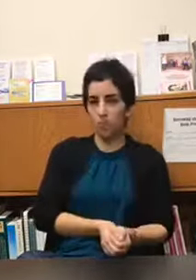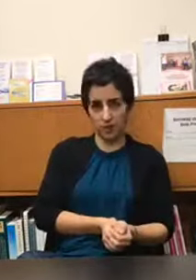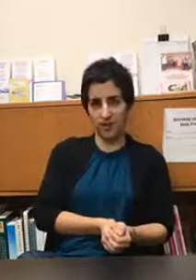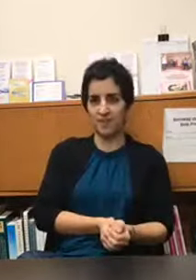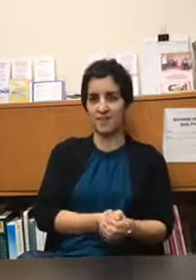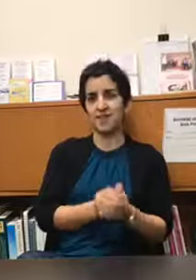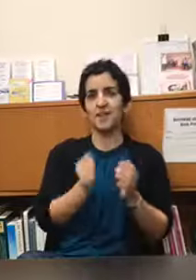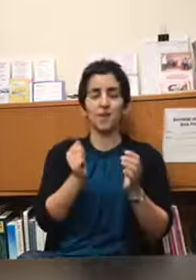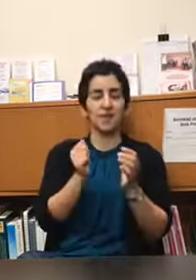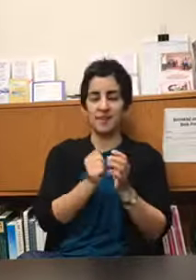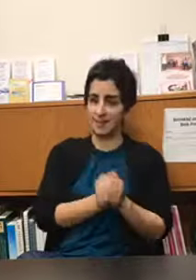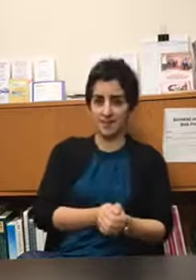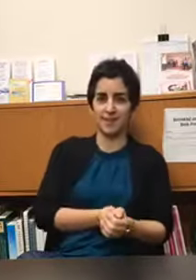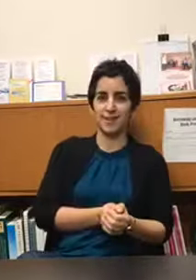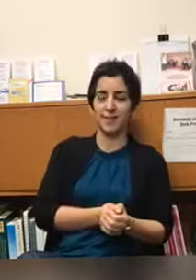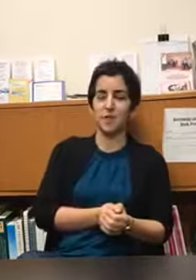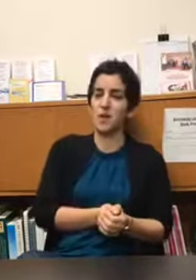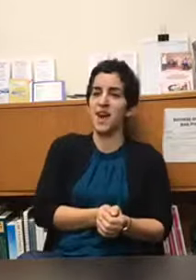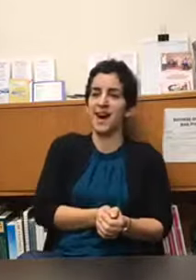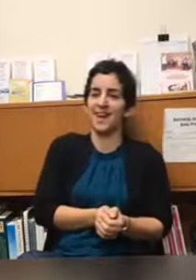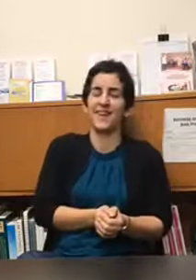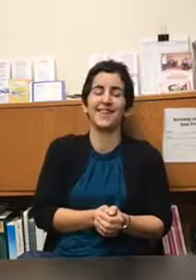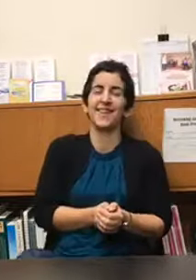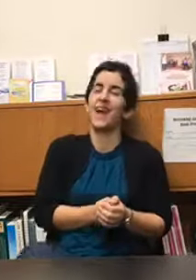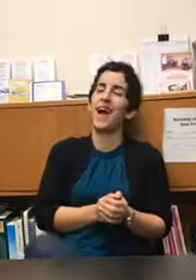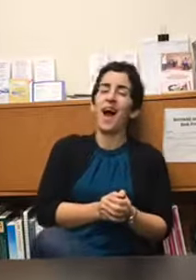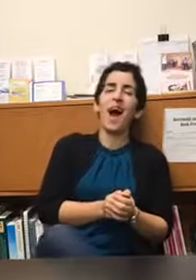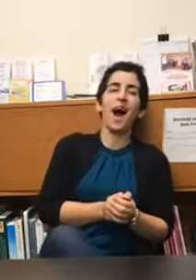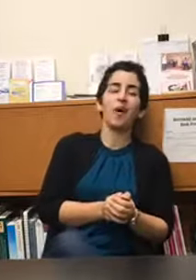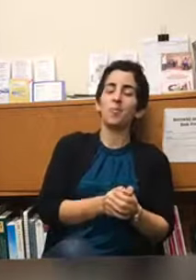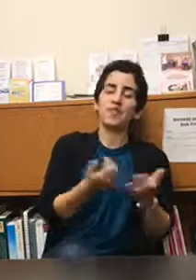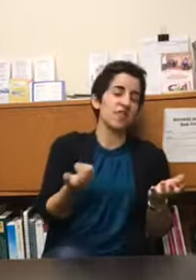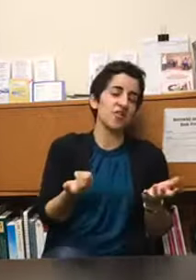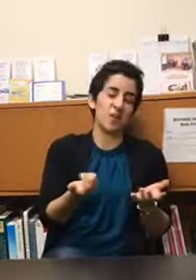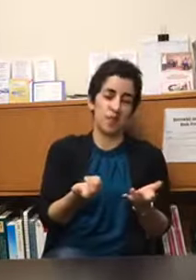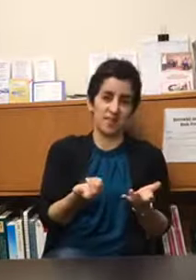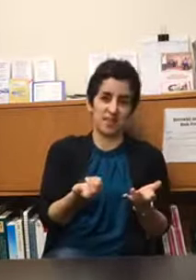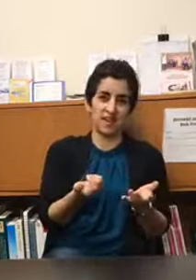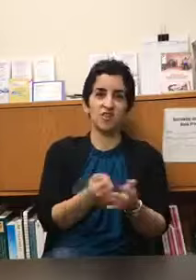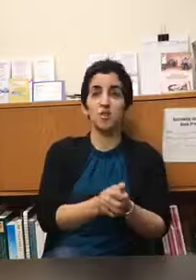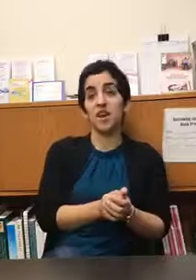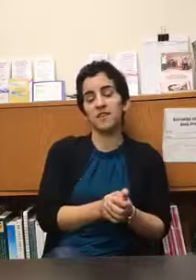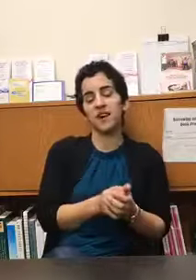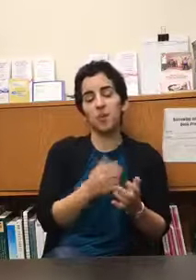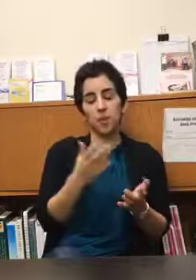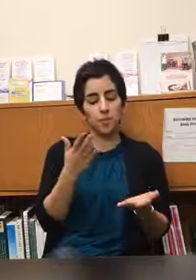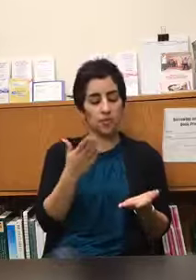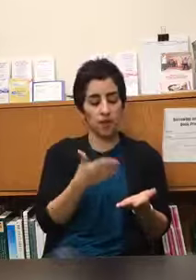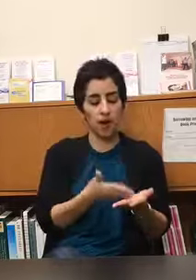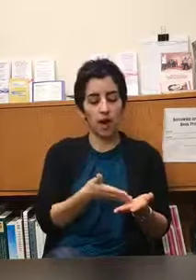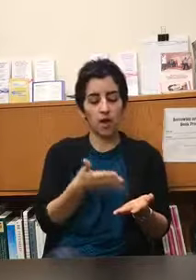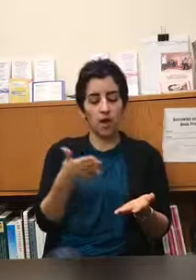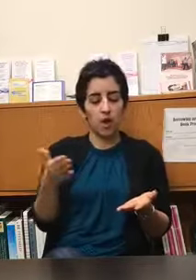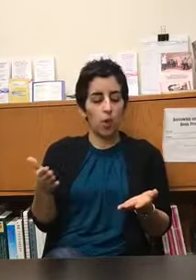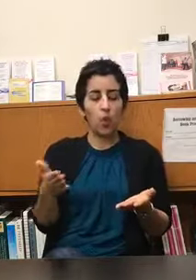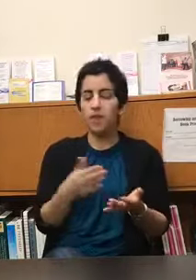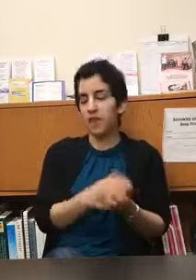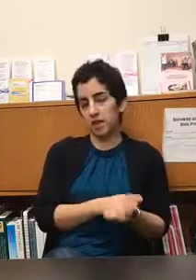playlist and say you need to listen to this every night um because that's just not realistic so yes i help people figure out what they can